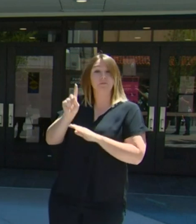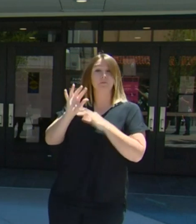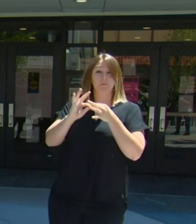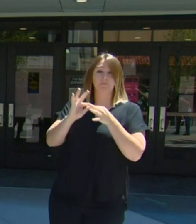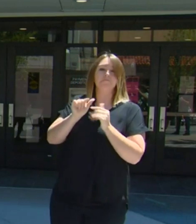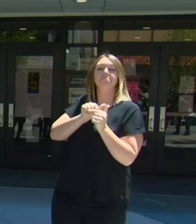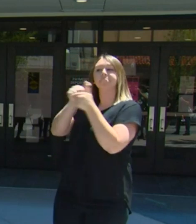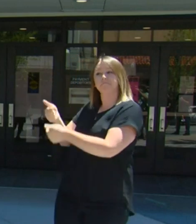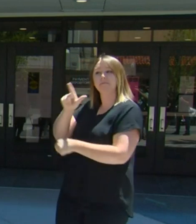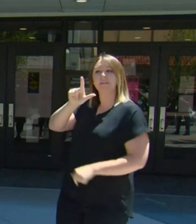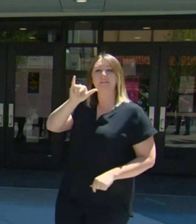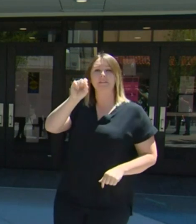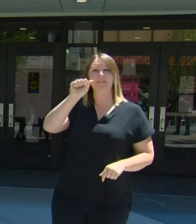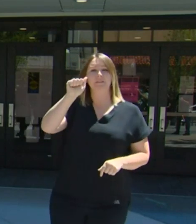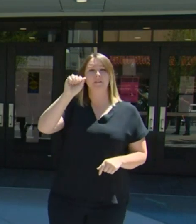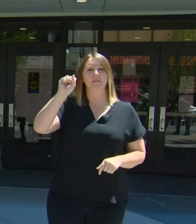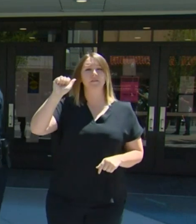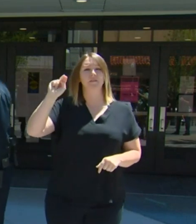Lisa Sanchez.